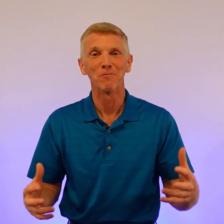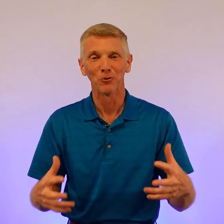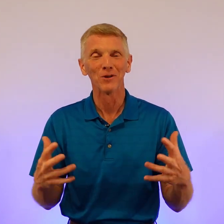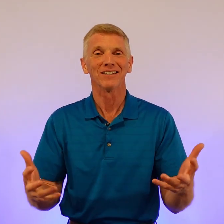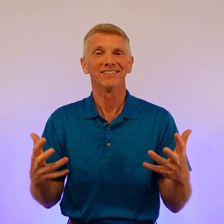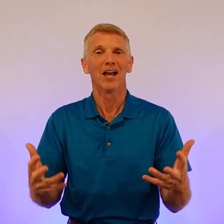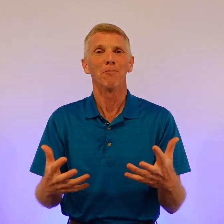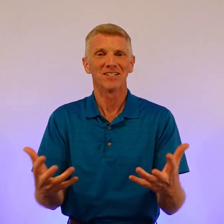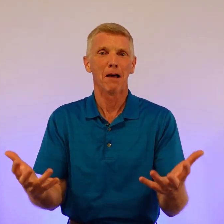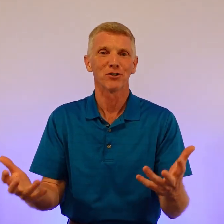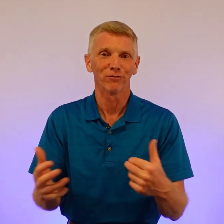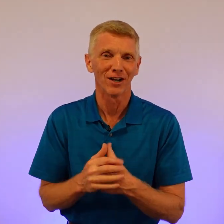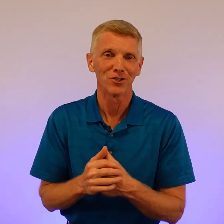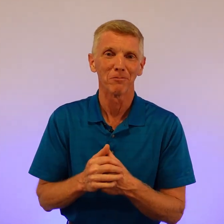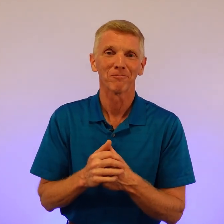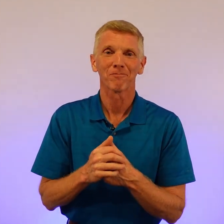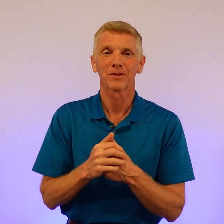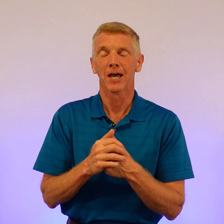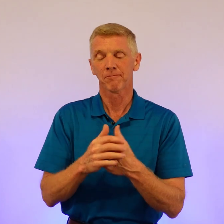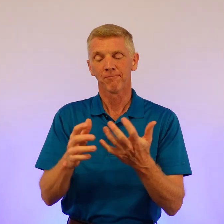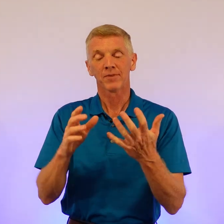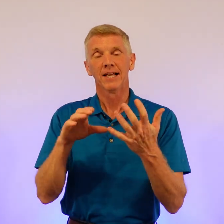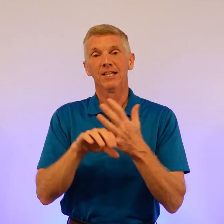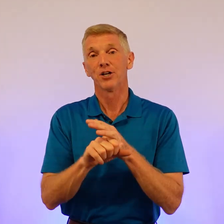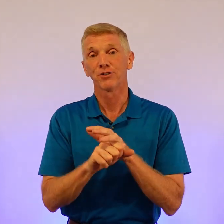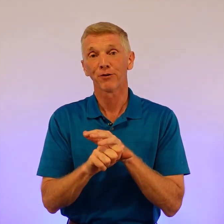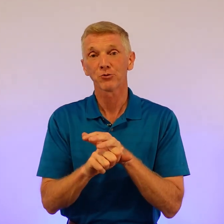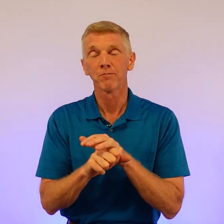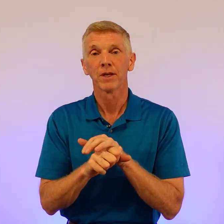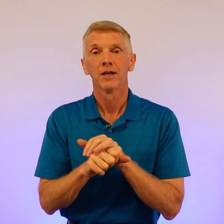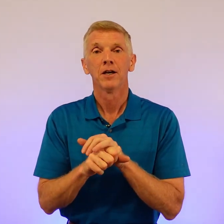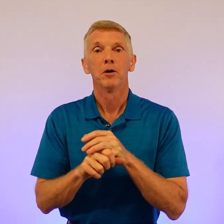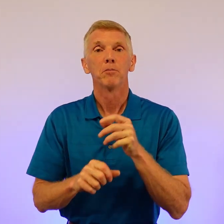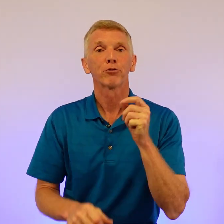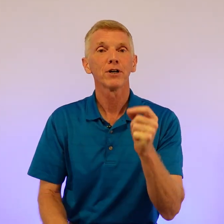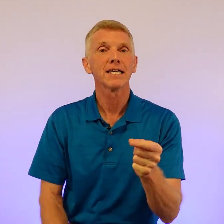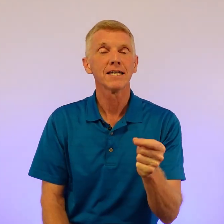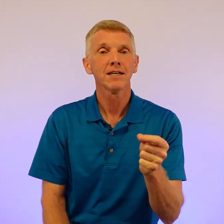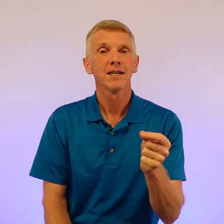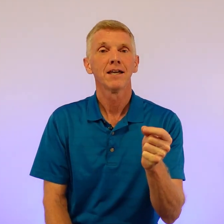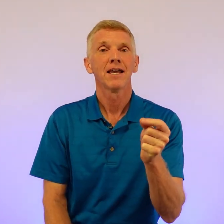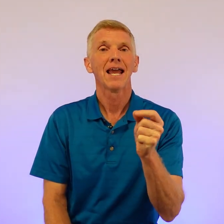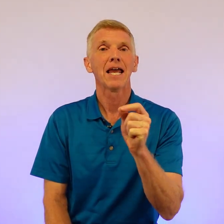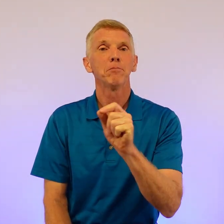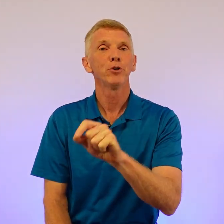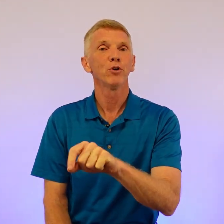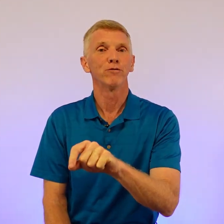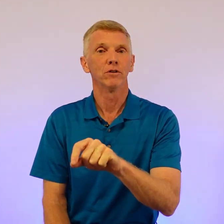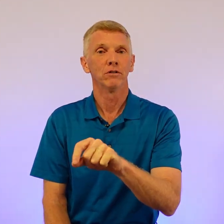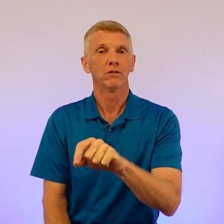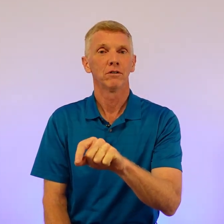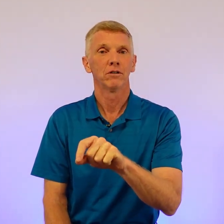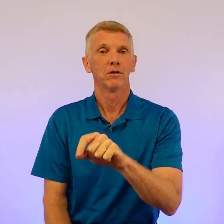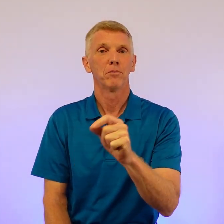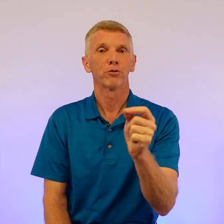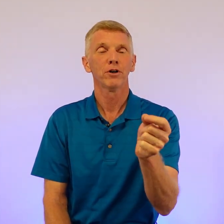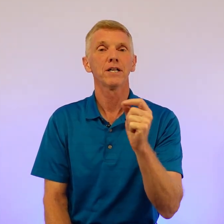to really help establish a friendship, okay? Here's the first one. Pretty and beautiful. Pretty